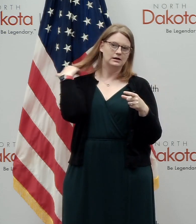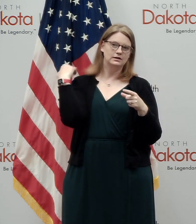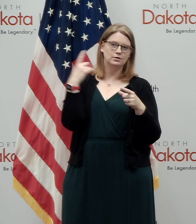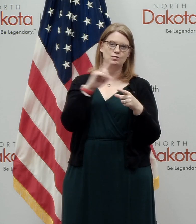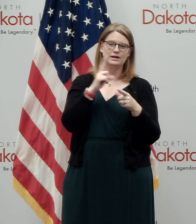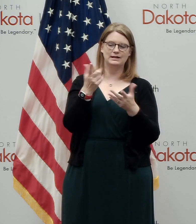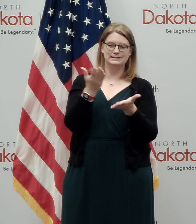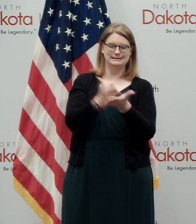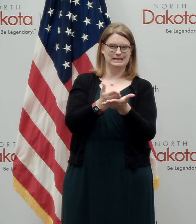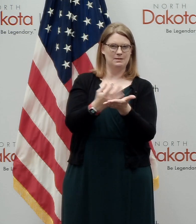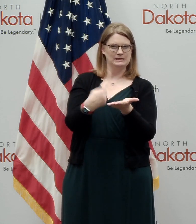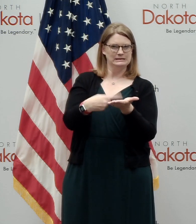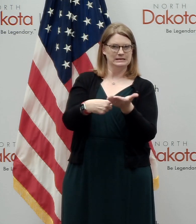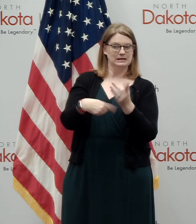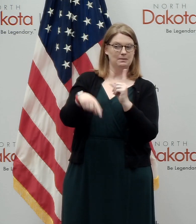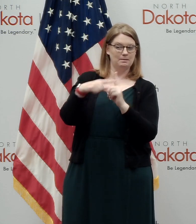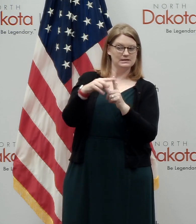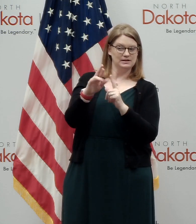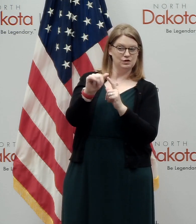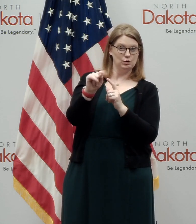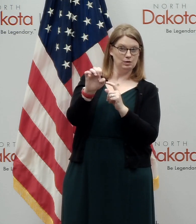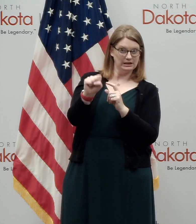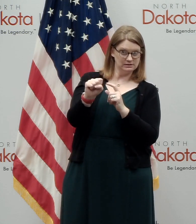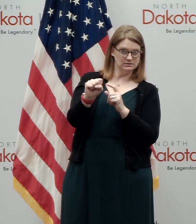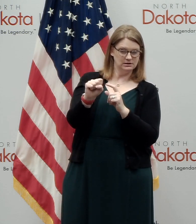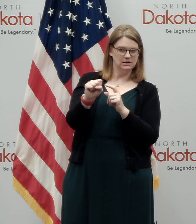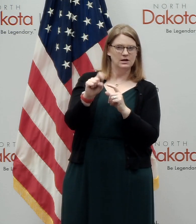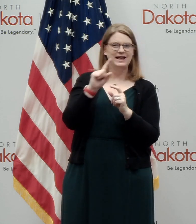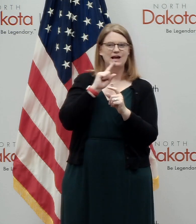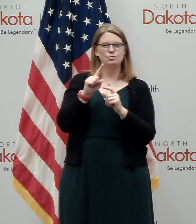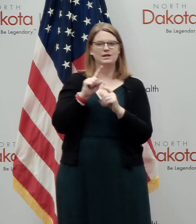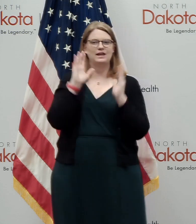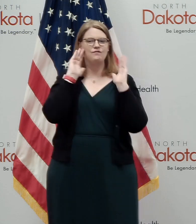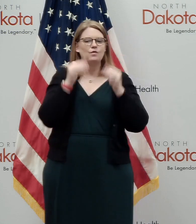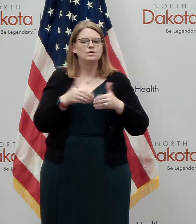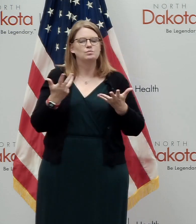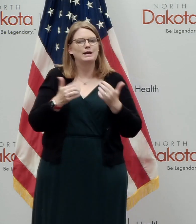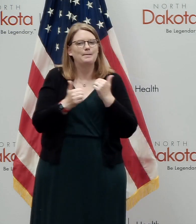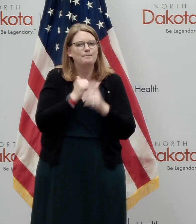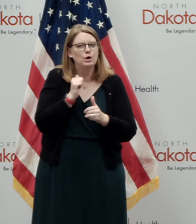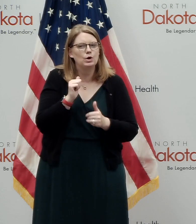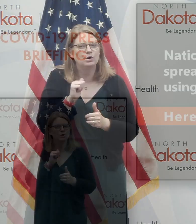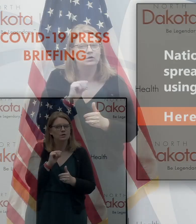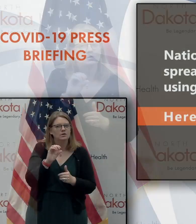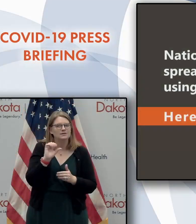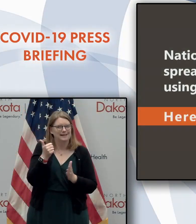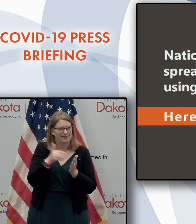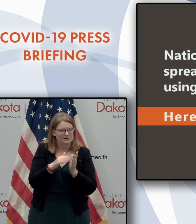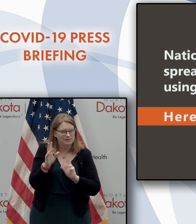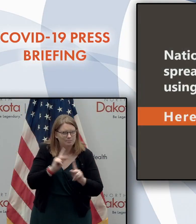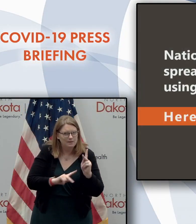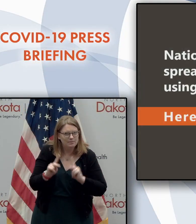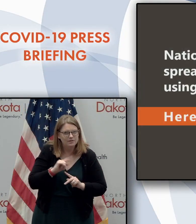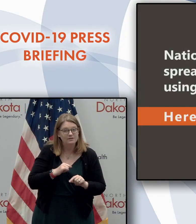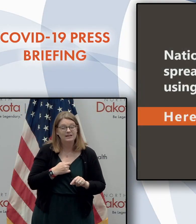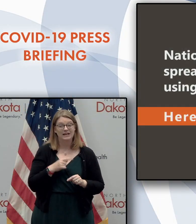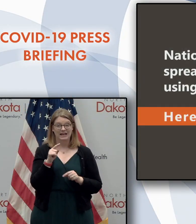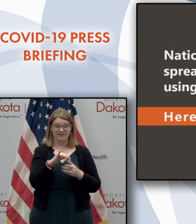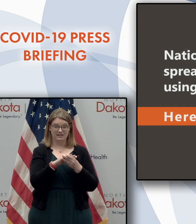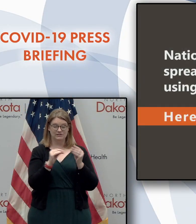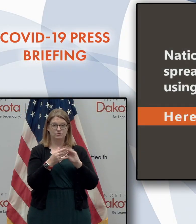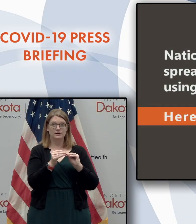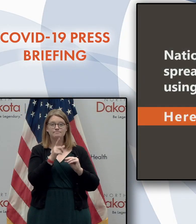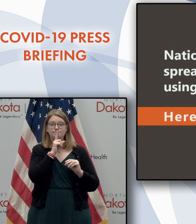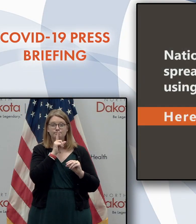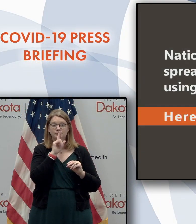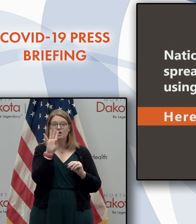about positivity rates and rely on, on primarily on per capita. It didn't mention in the story that North Dakota was doing